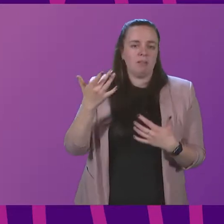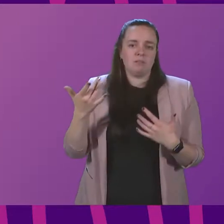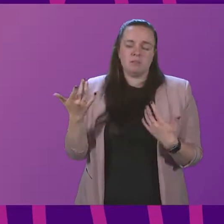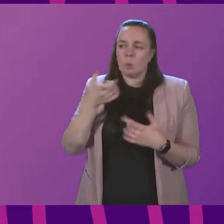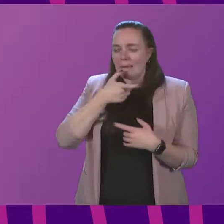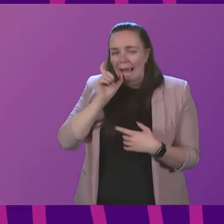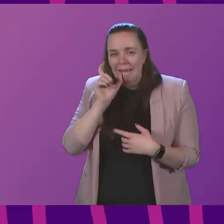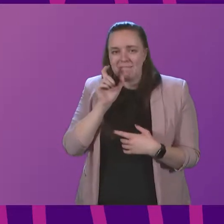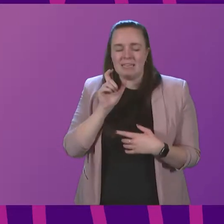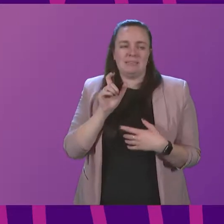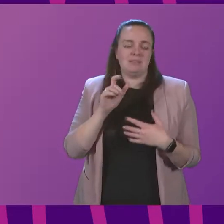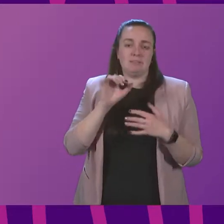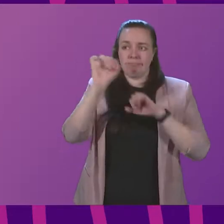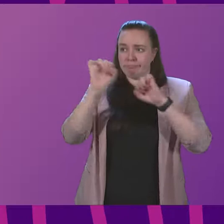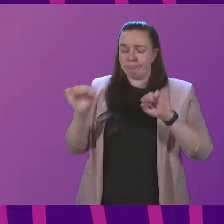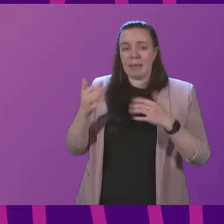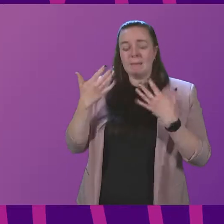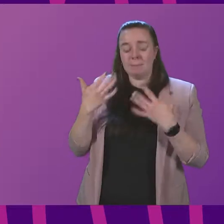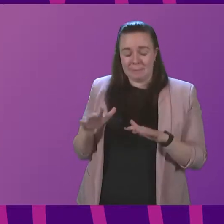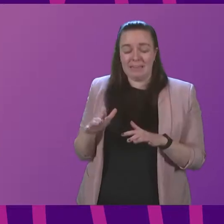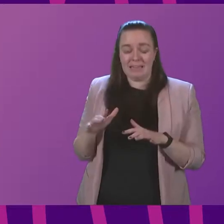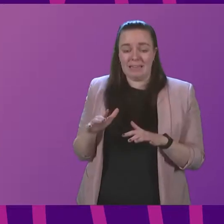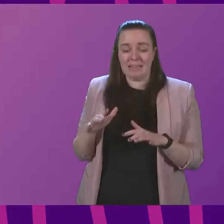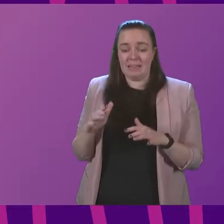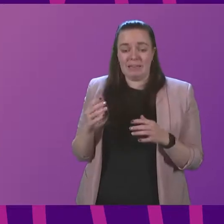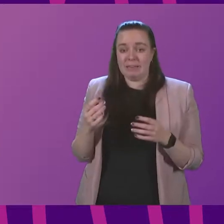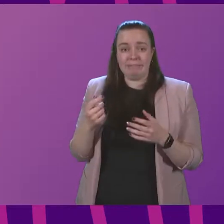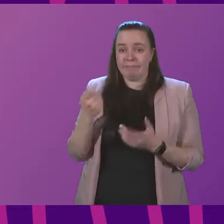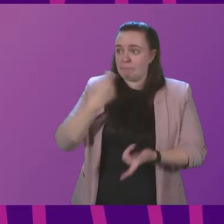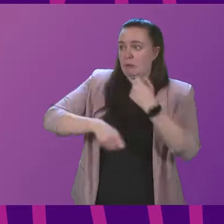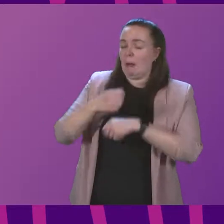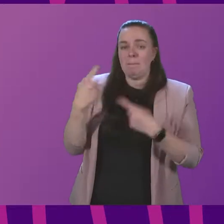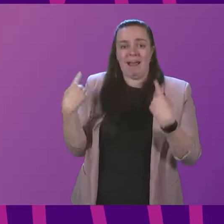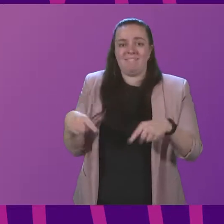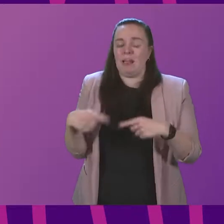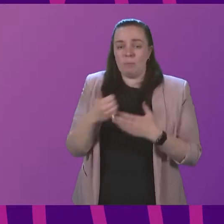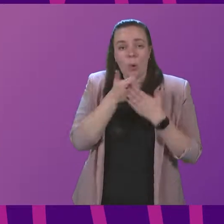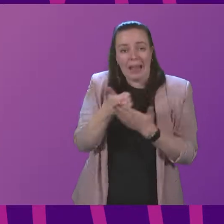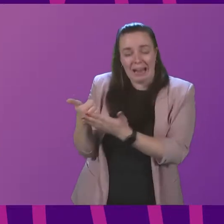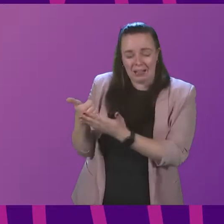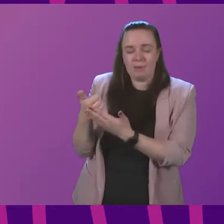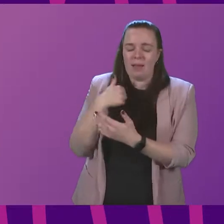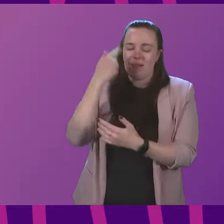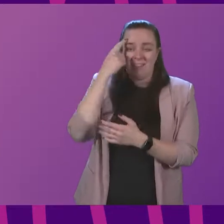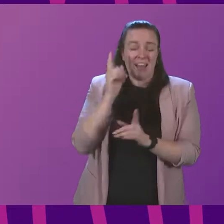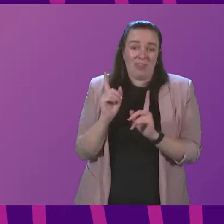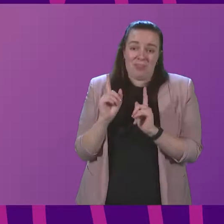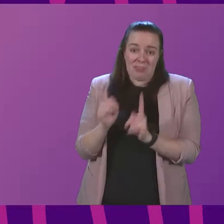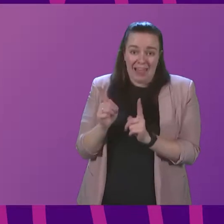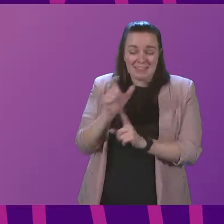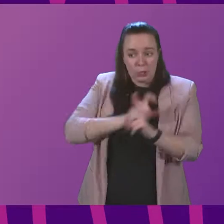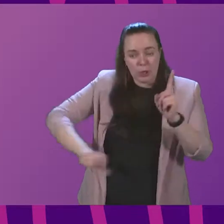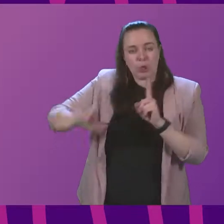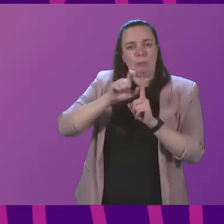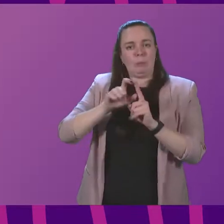cafes, who have just made themselves available to help people. I think this is the type of community